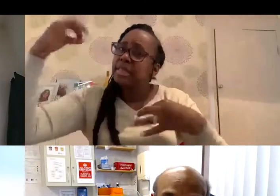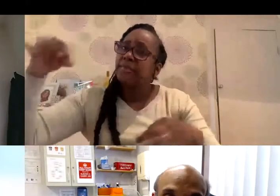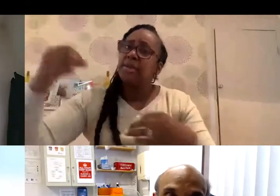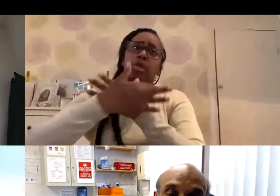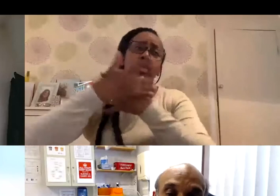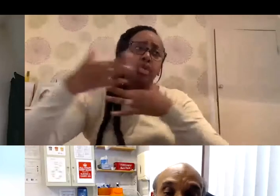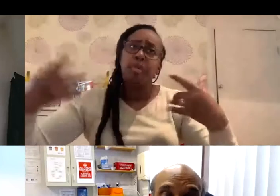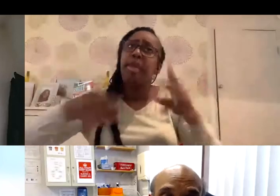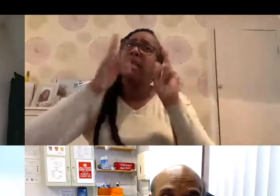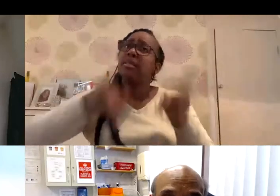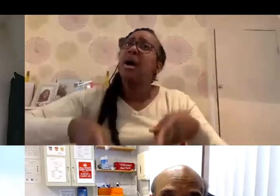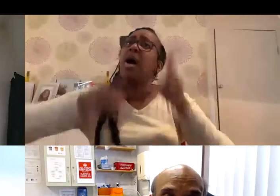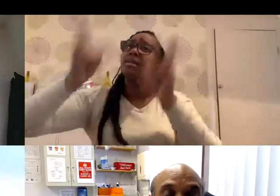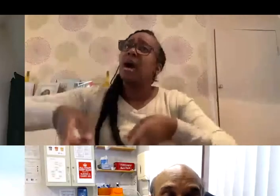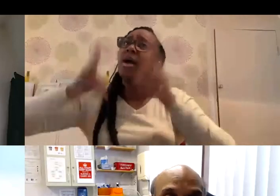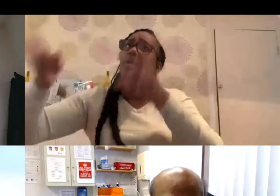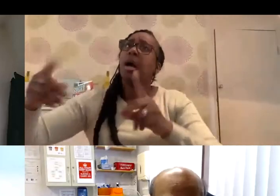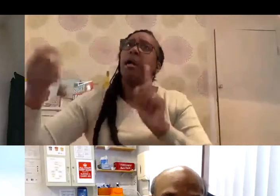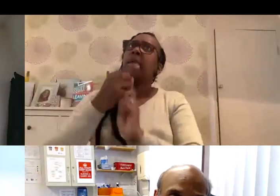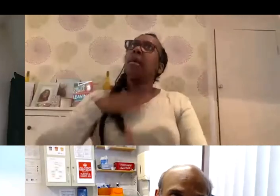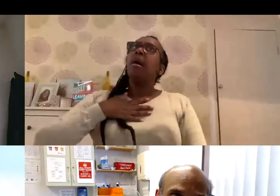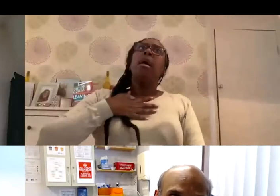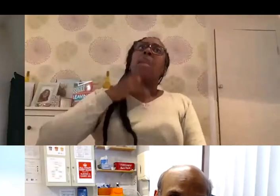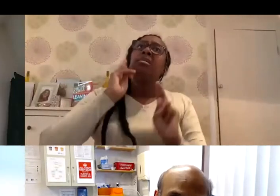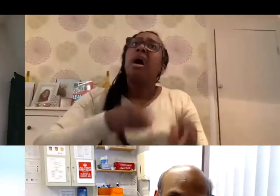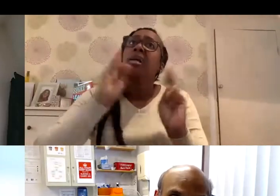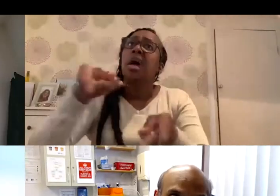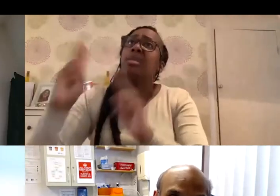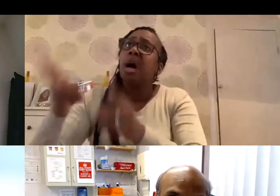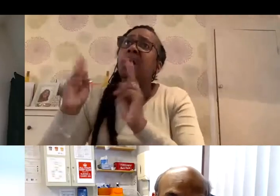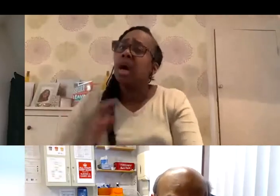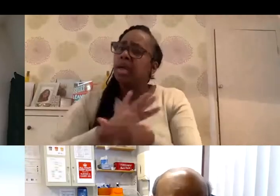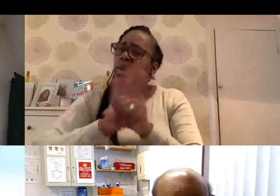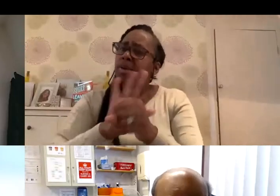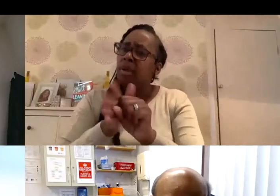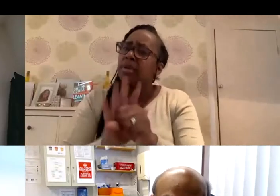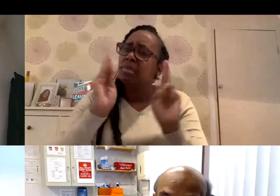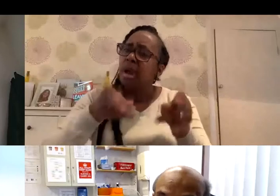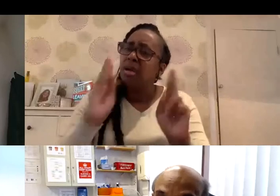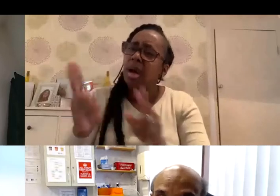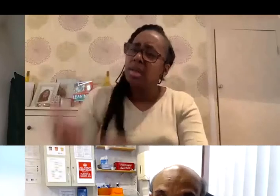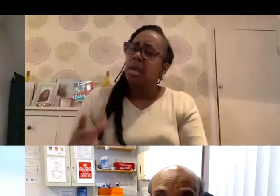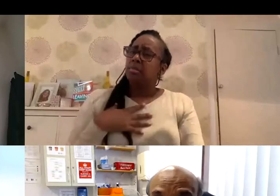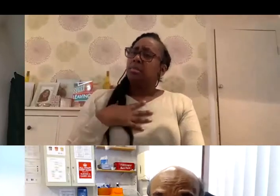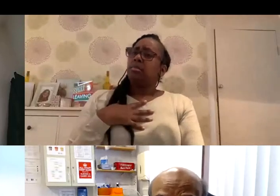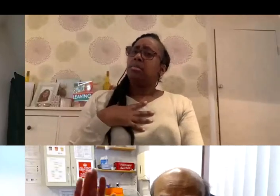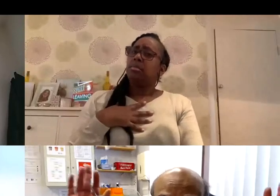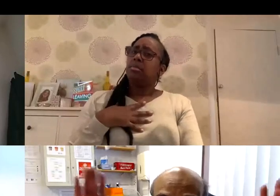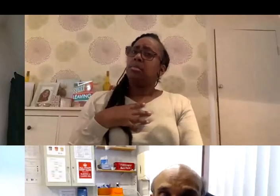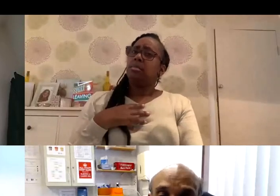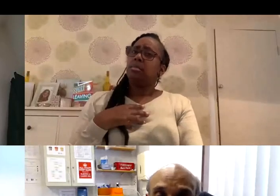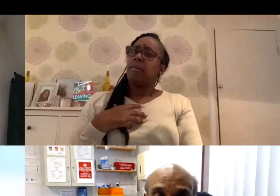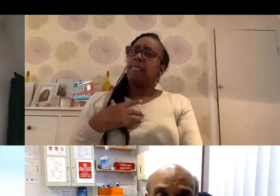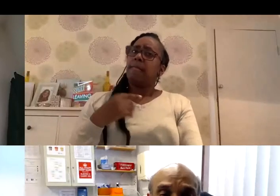many notifications of patients who were very close to me passing away. So the question for me is, my entire